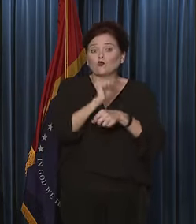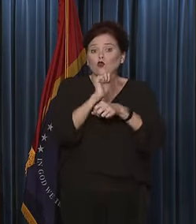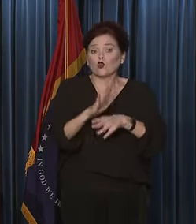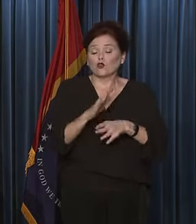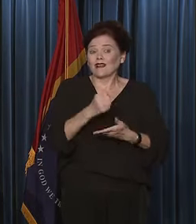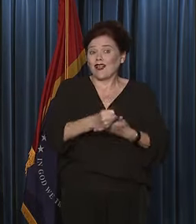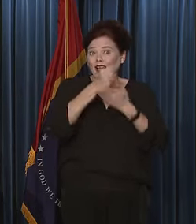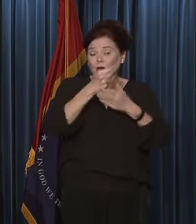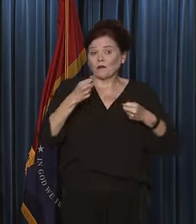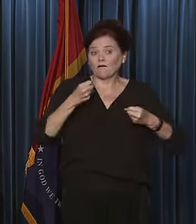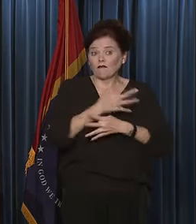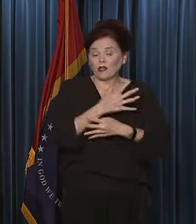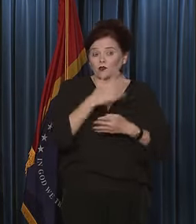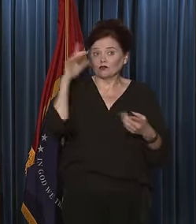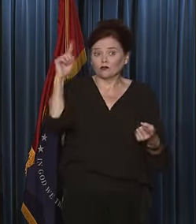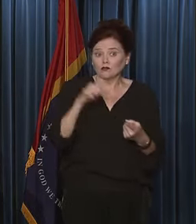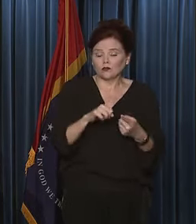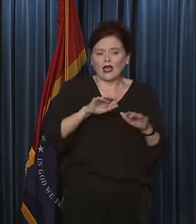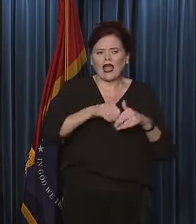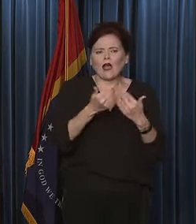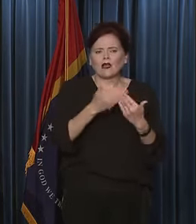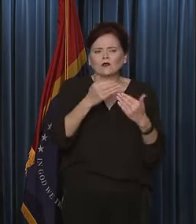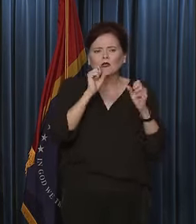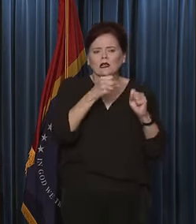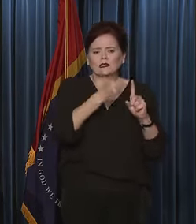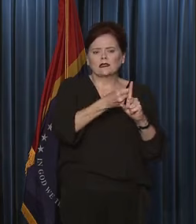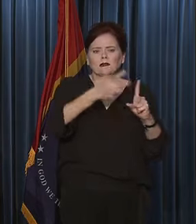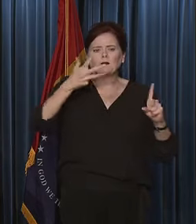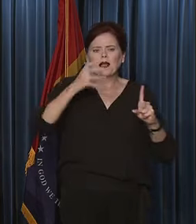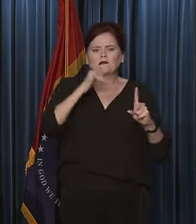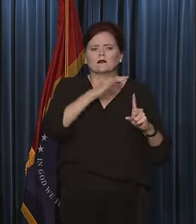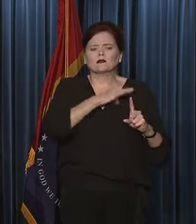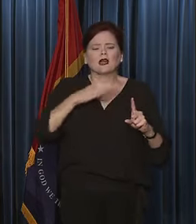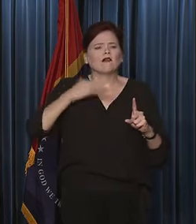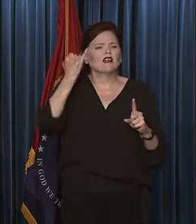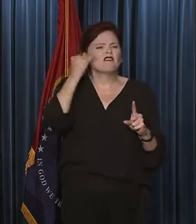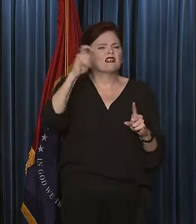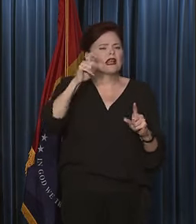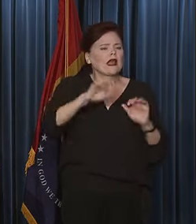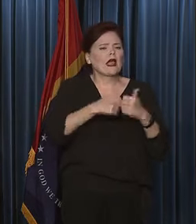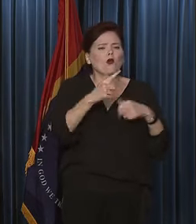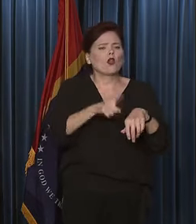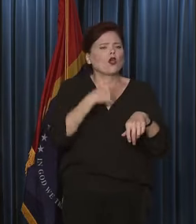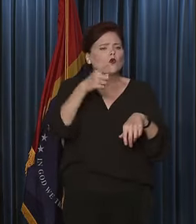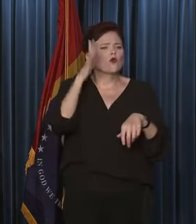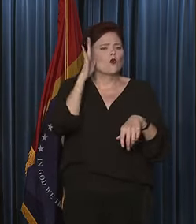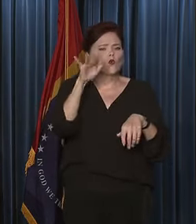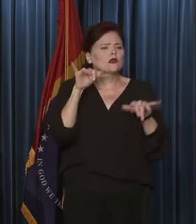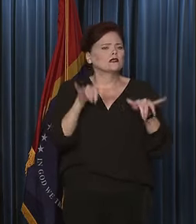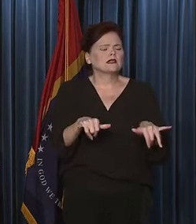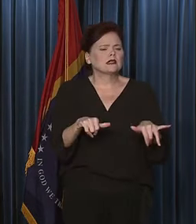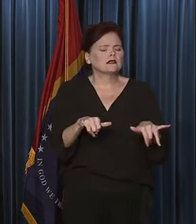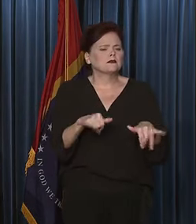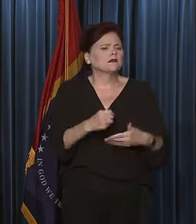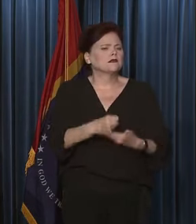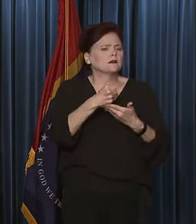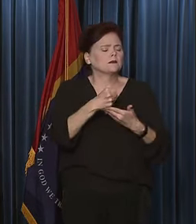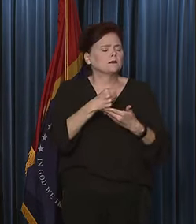us? How easily can we expand this workforce if needed? And how long can we expect them to shore up the state's response?